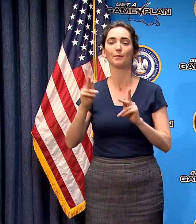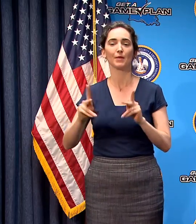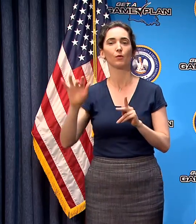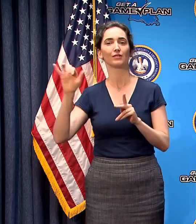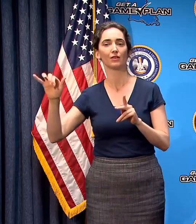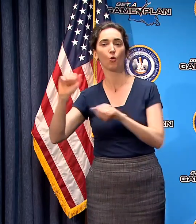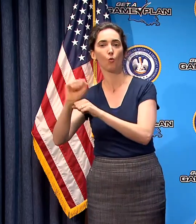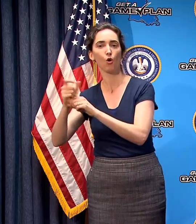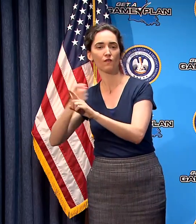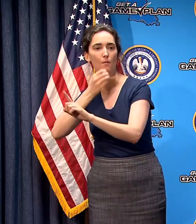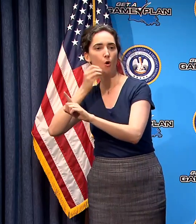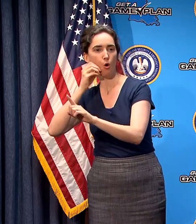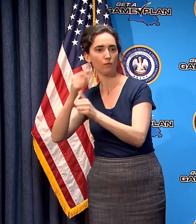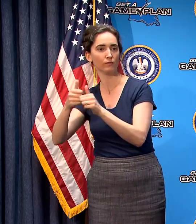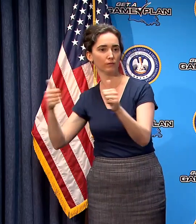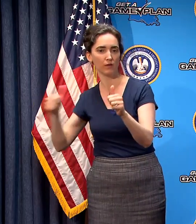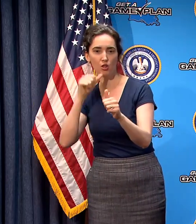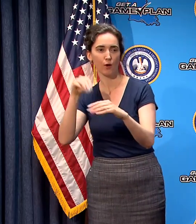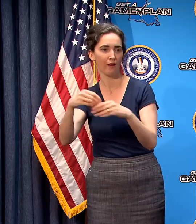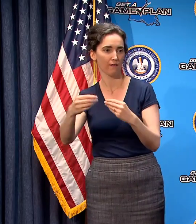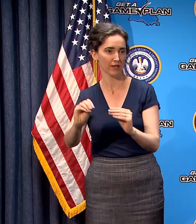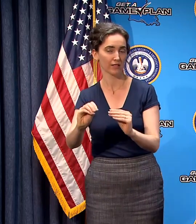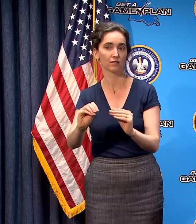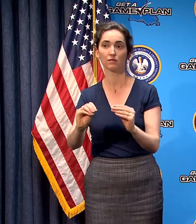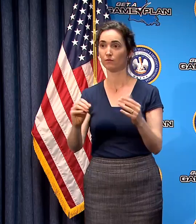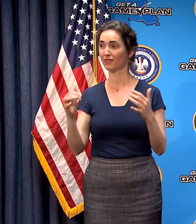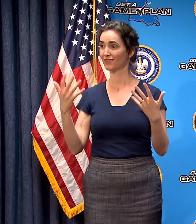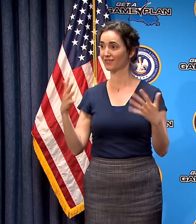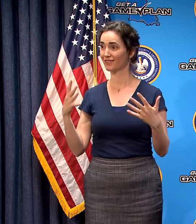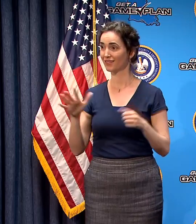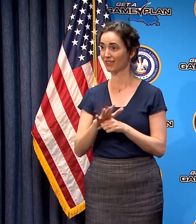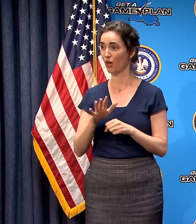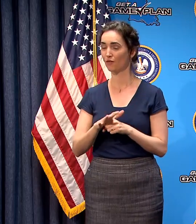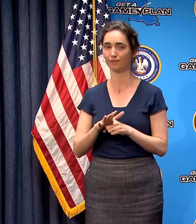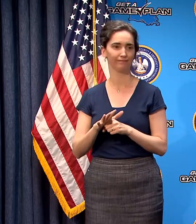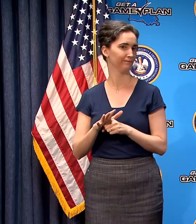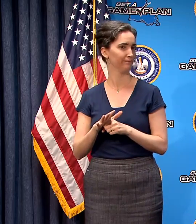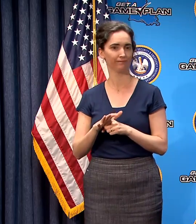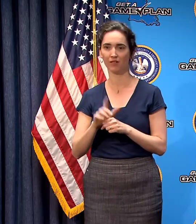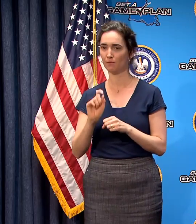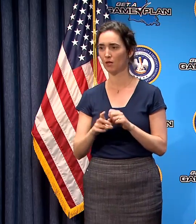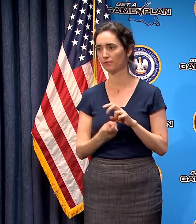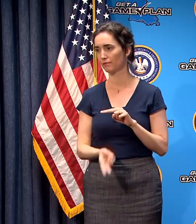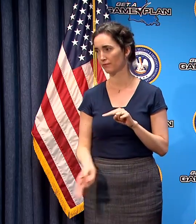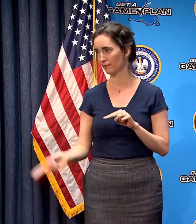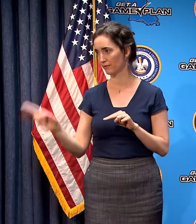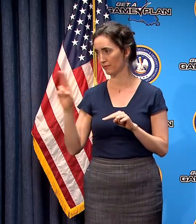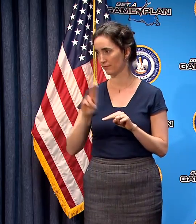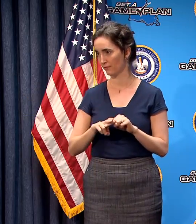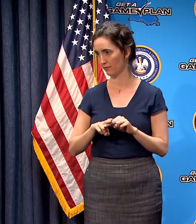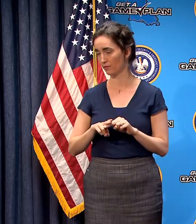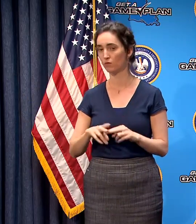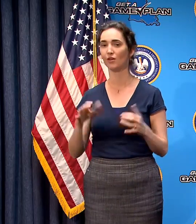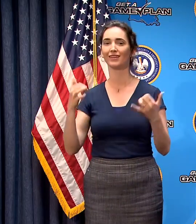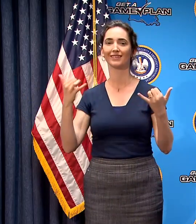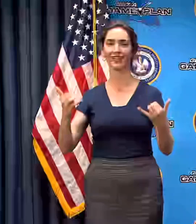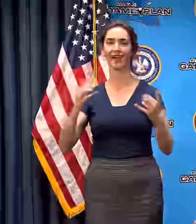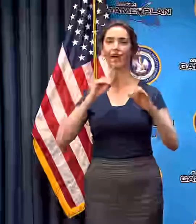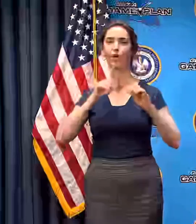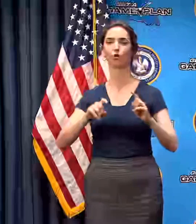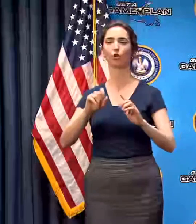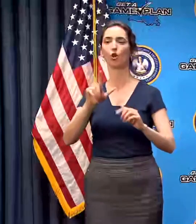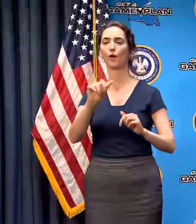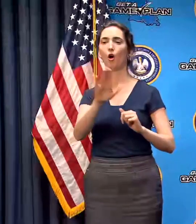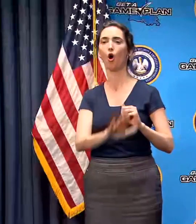but quite simply put there is more that we must do today I'm issuing a stay-at-home order for the entire state of Louisiana